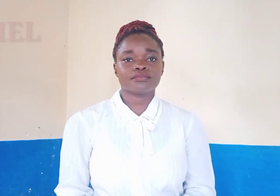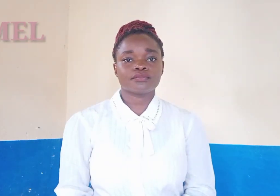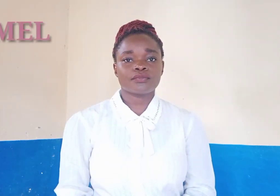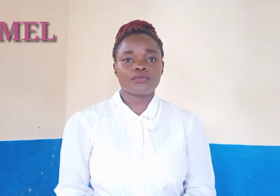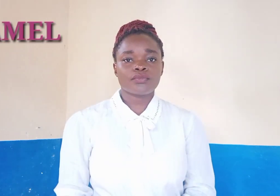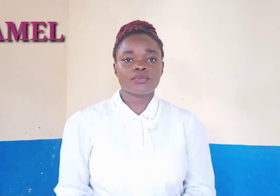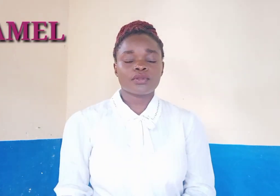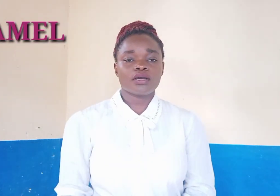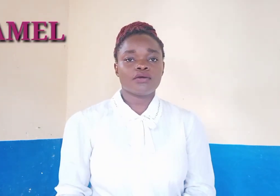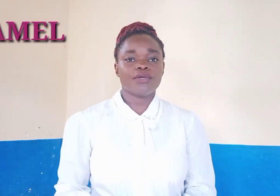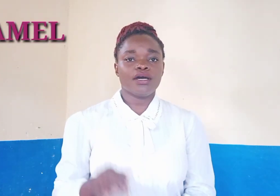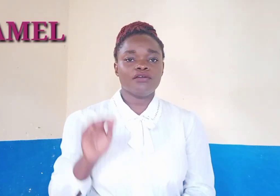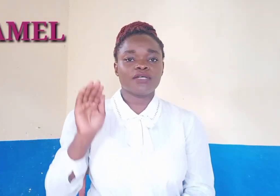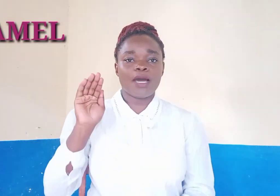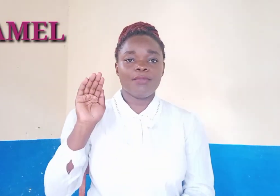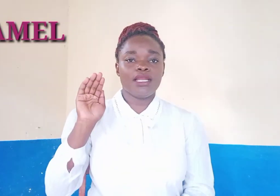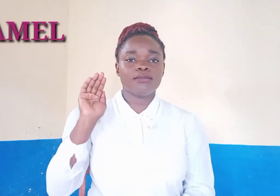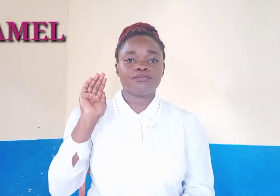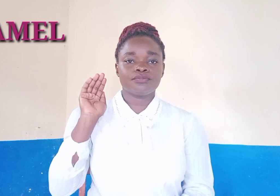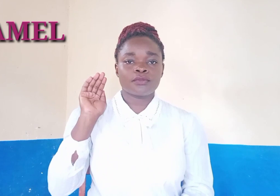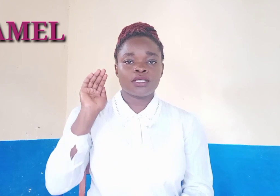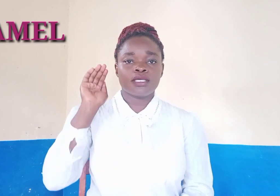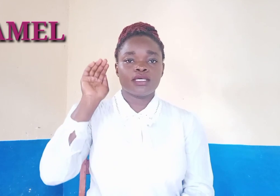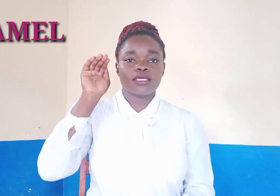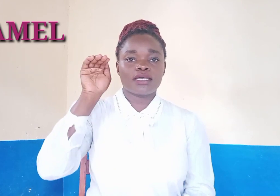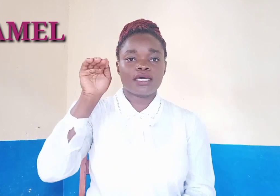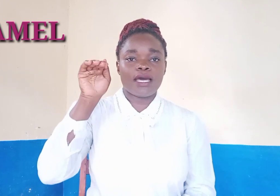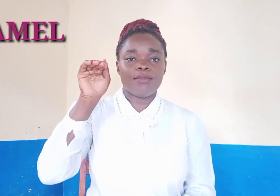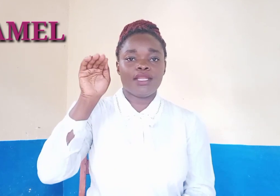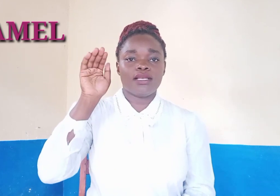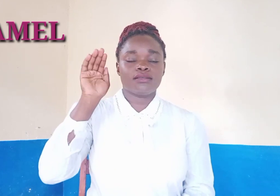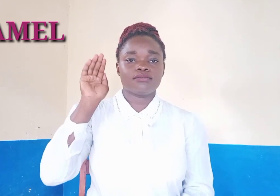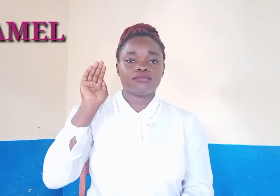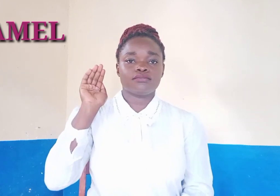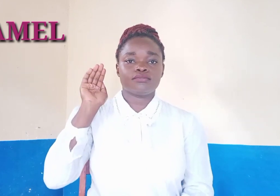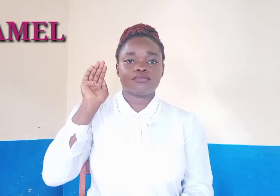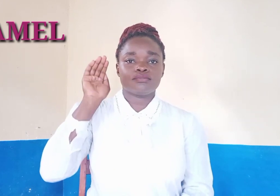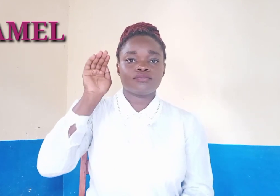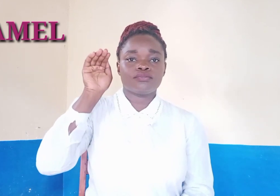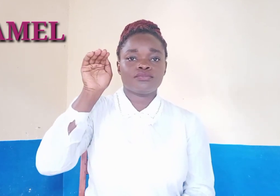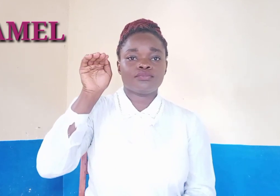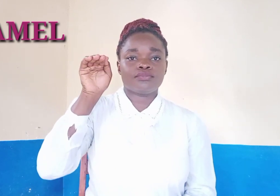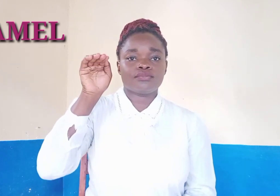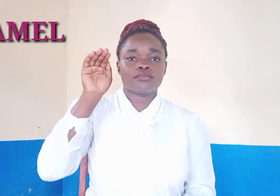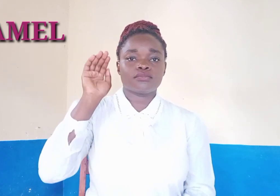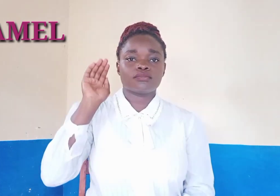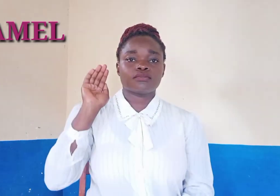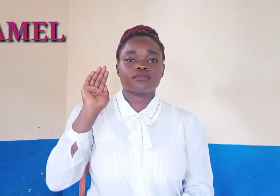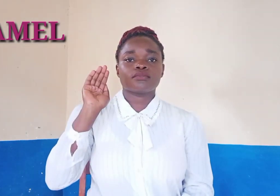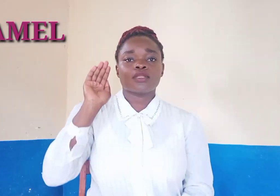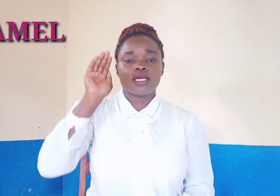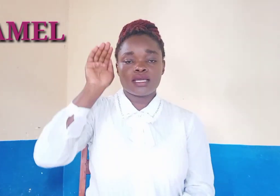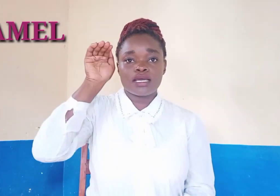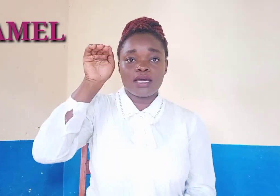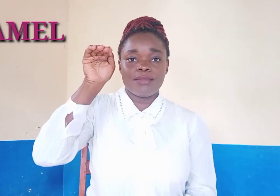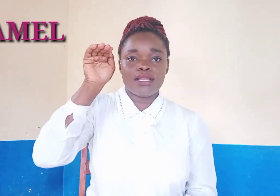You have camel, camel, camel,